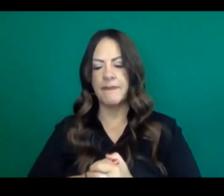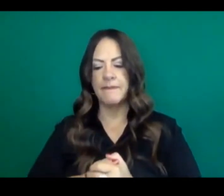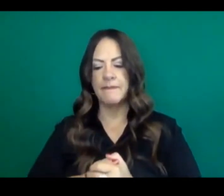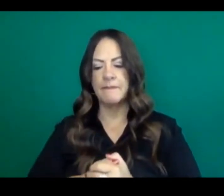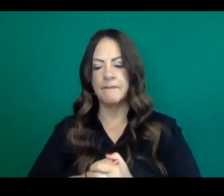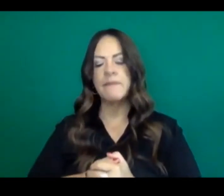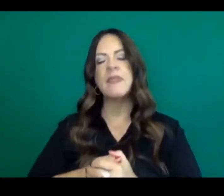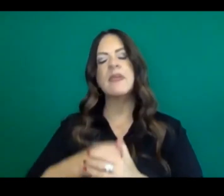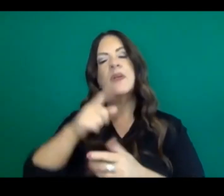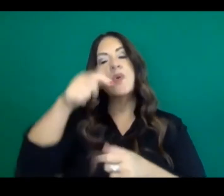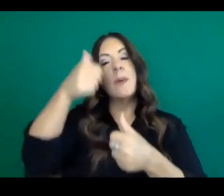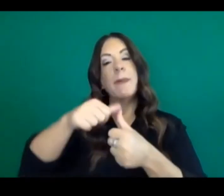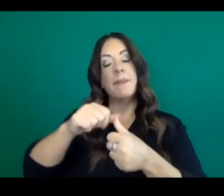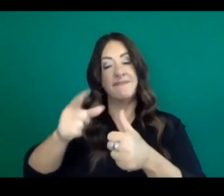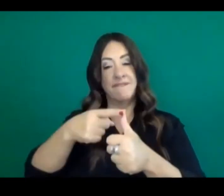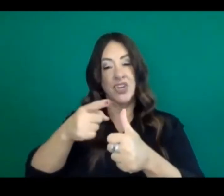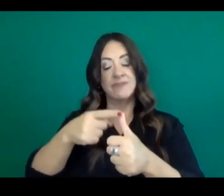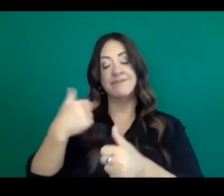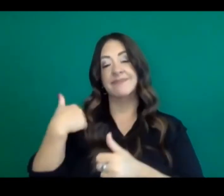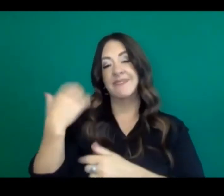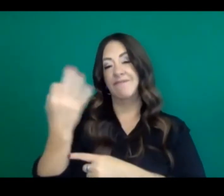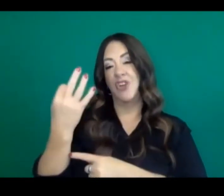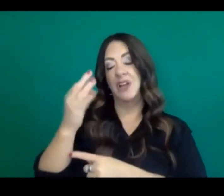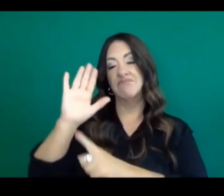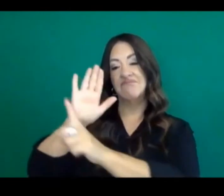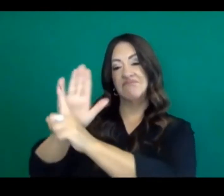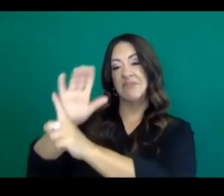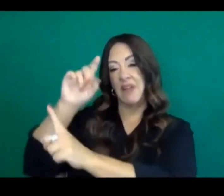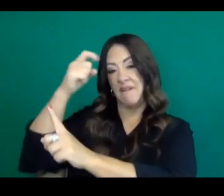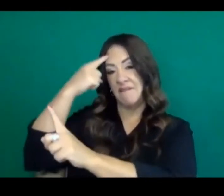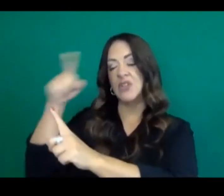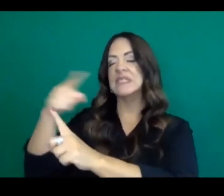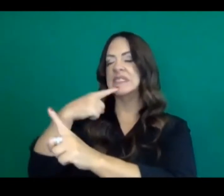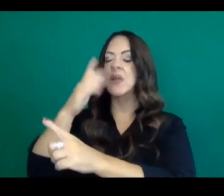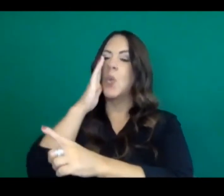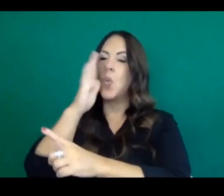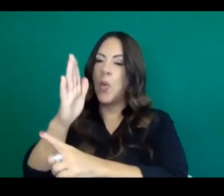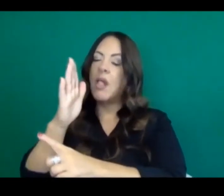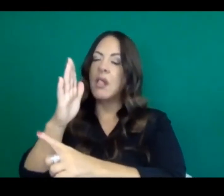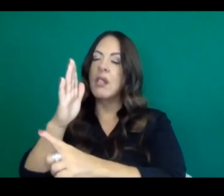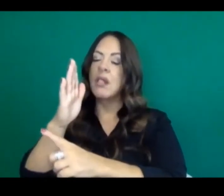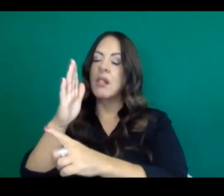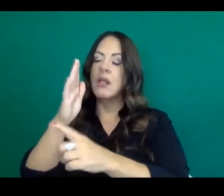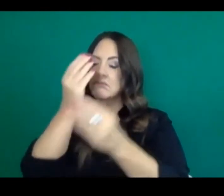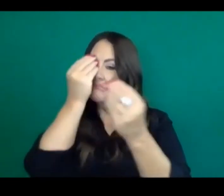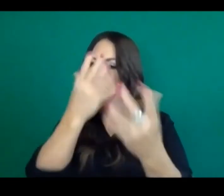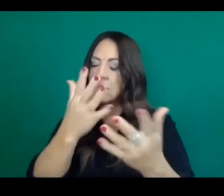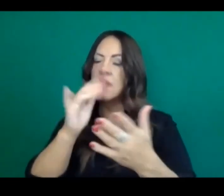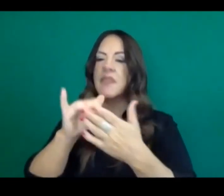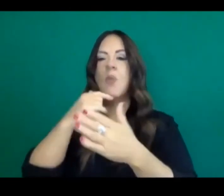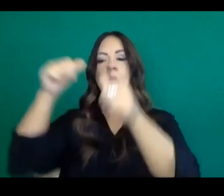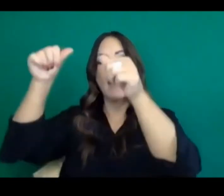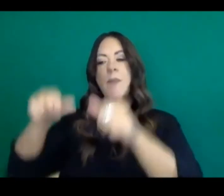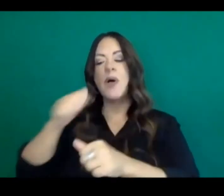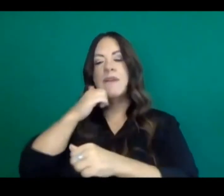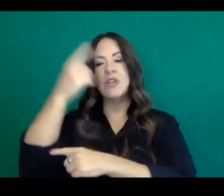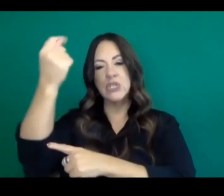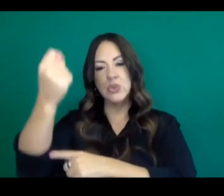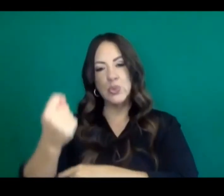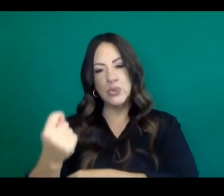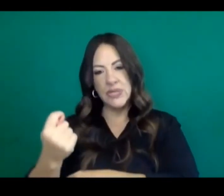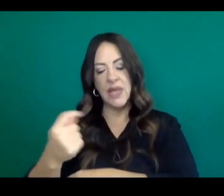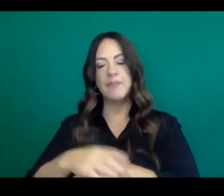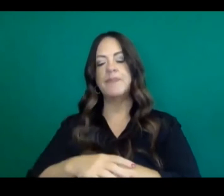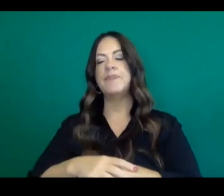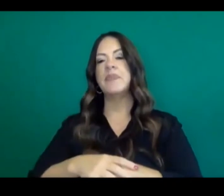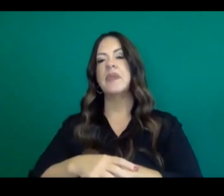presentation on Friday, we announced that we will be updating the metrics every Tuesday, we announced that the next update will actually happen